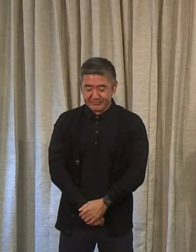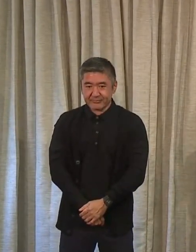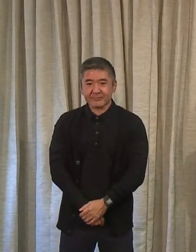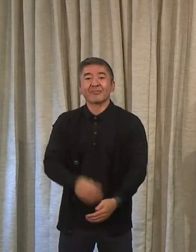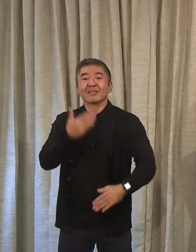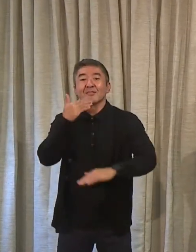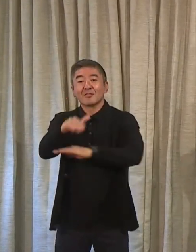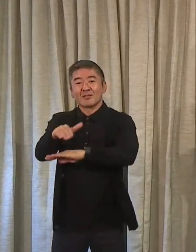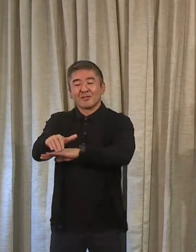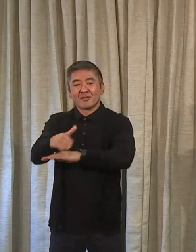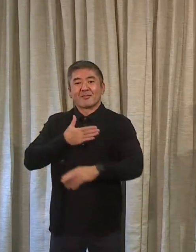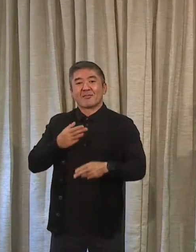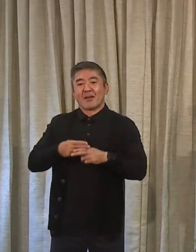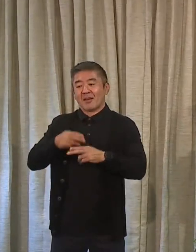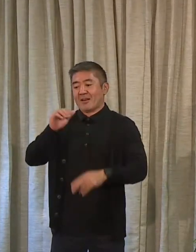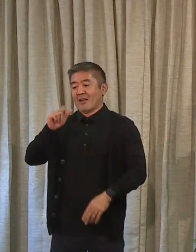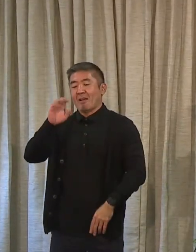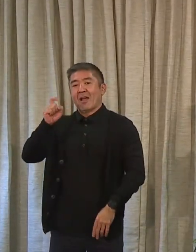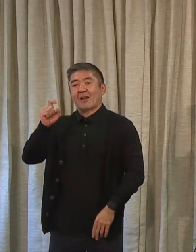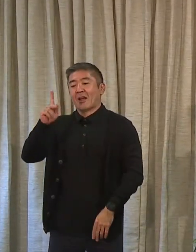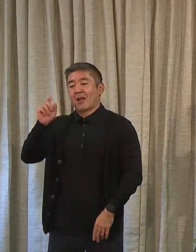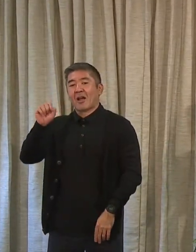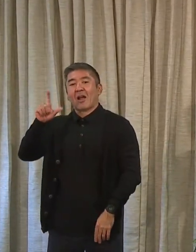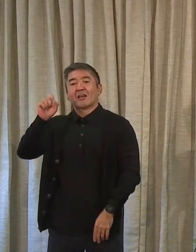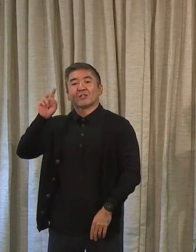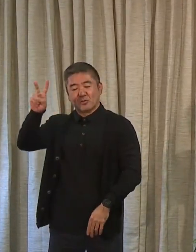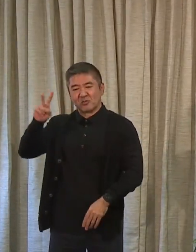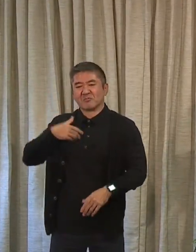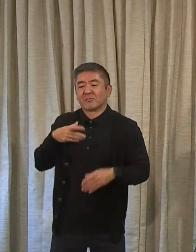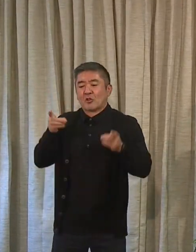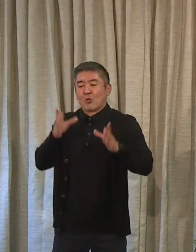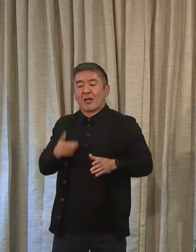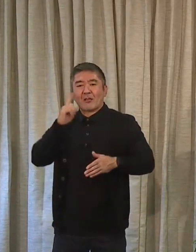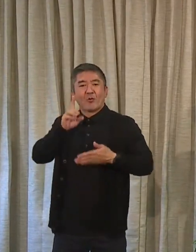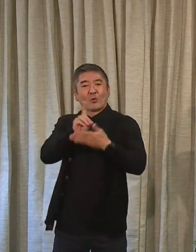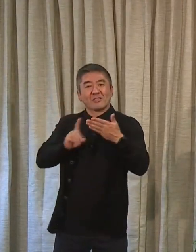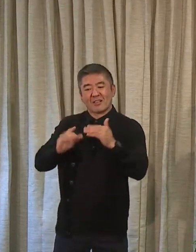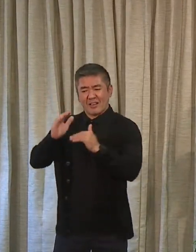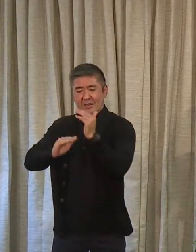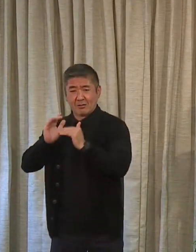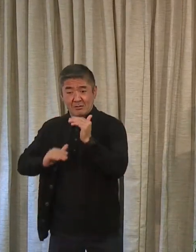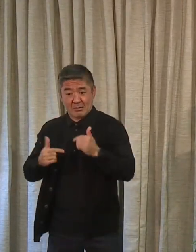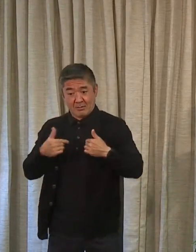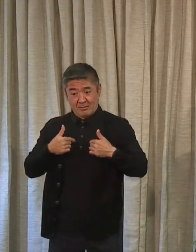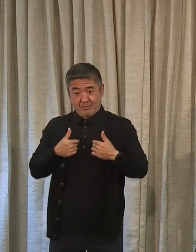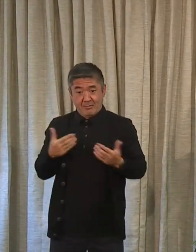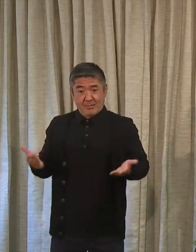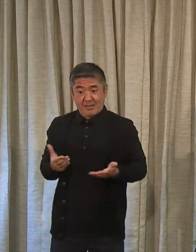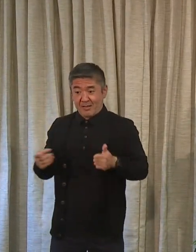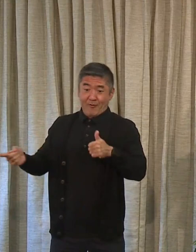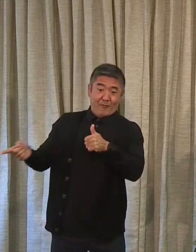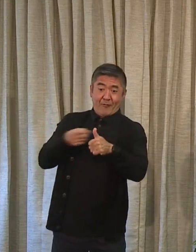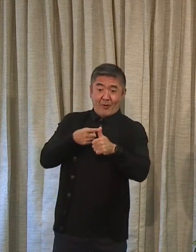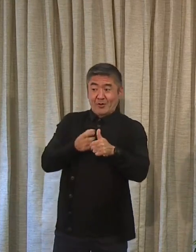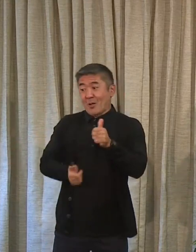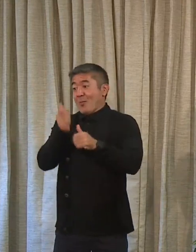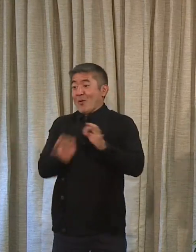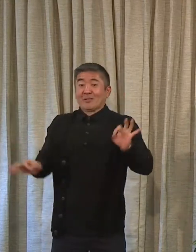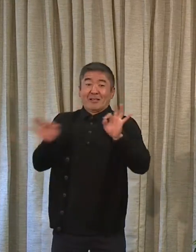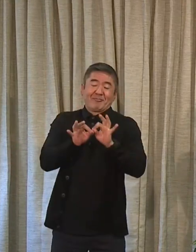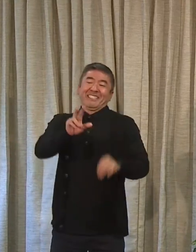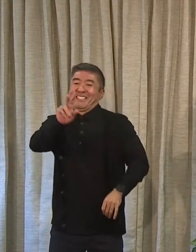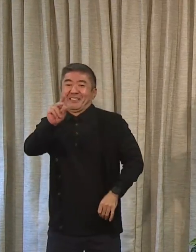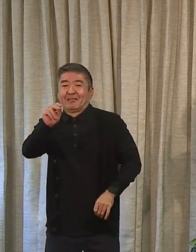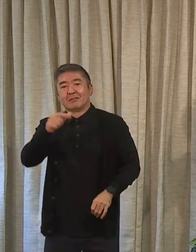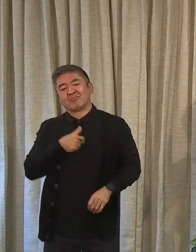Good afternoon. My name is Alex Kosloff. I'm the director of design and construction. I'm not here because I'm the first, because I was the most important person. I just